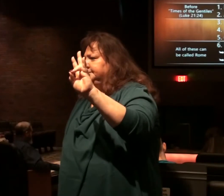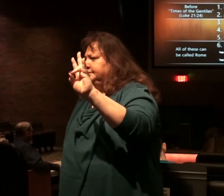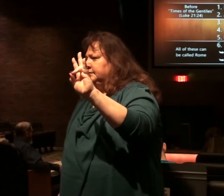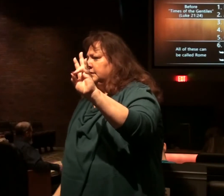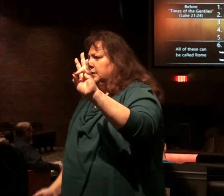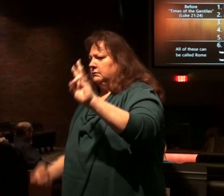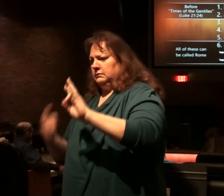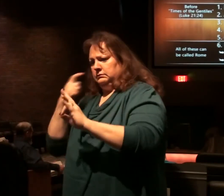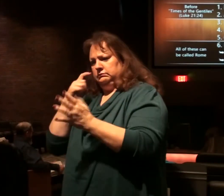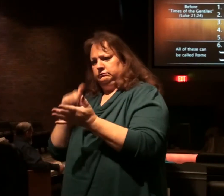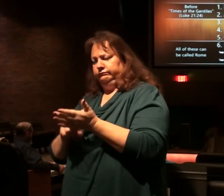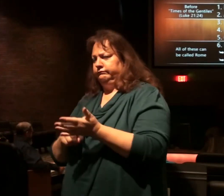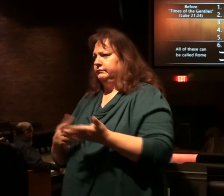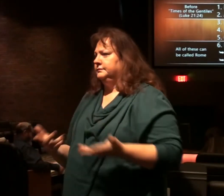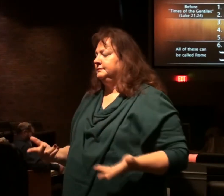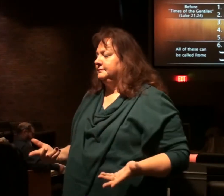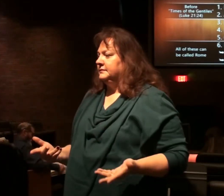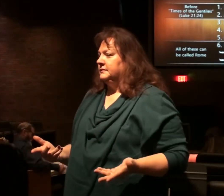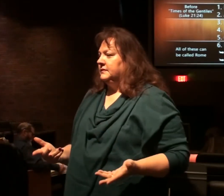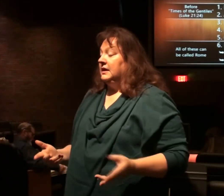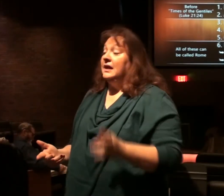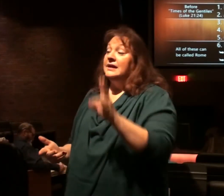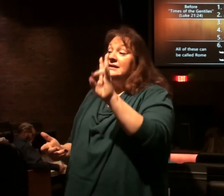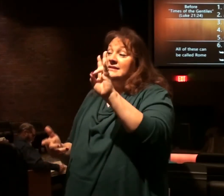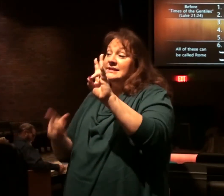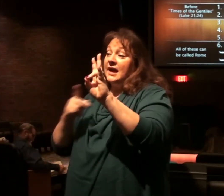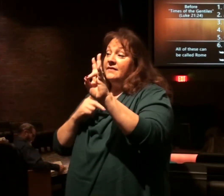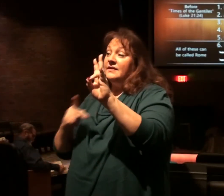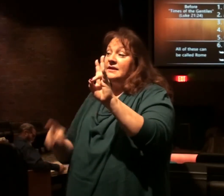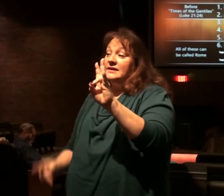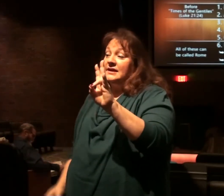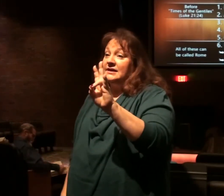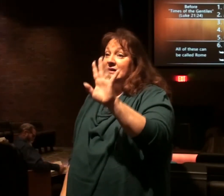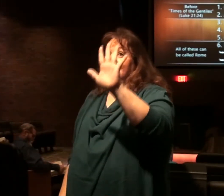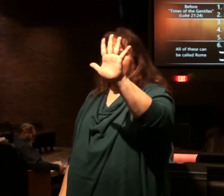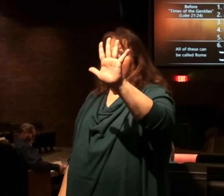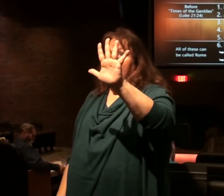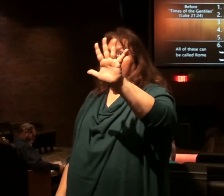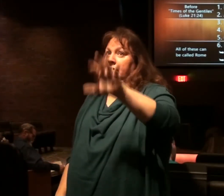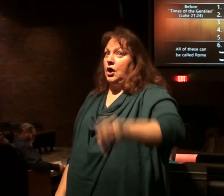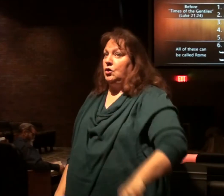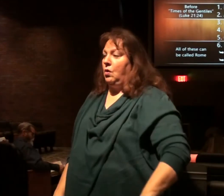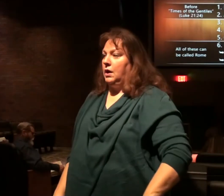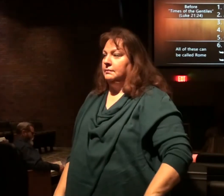Now, note what he does. There are seven kings. Five have fallen.